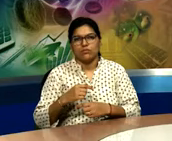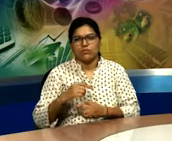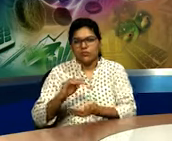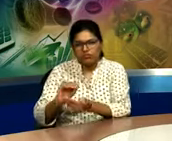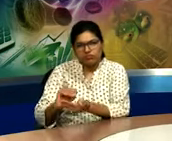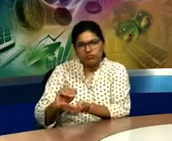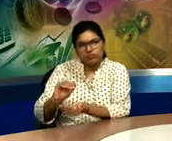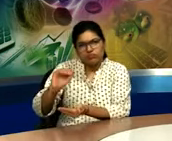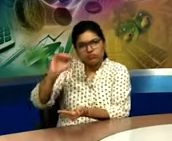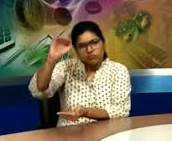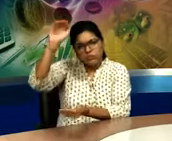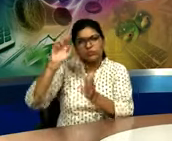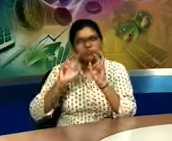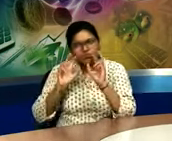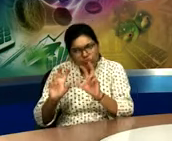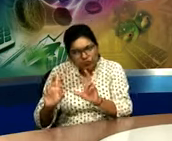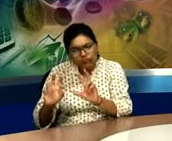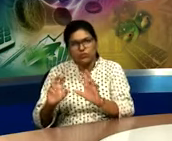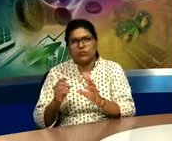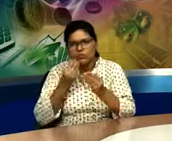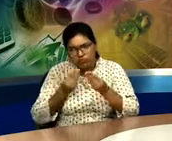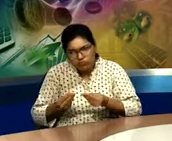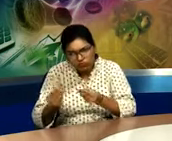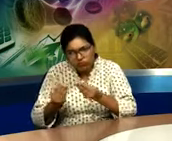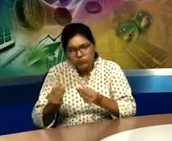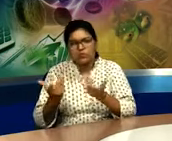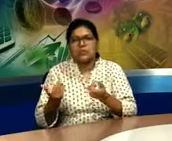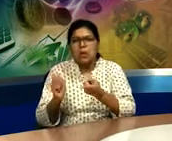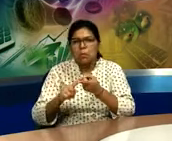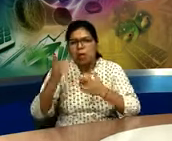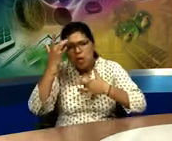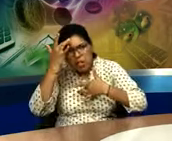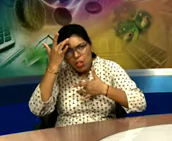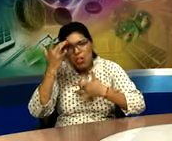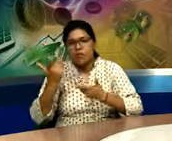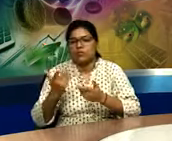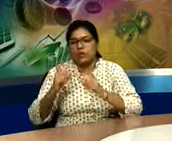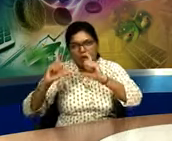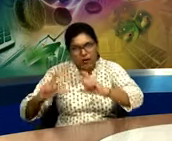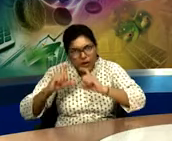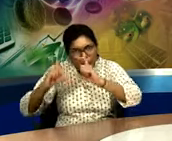means rear rear means to take care of the children